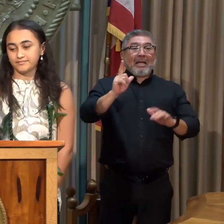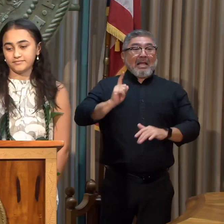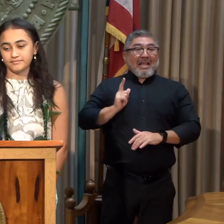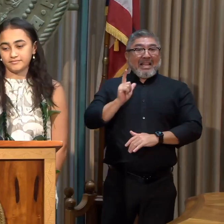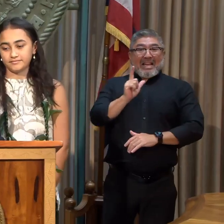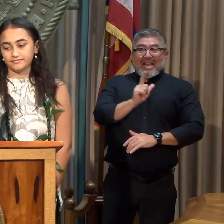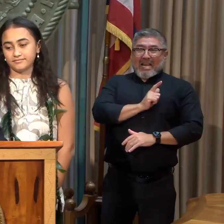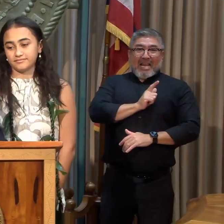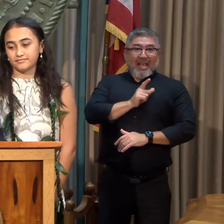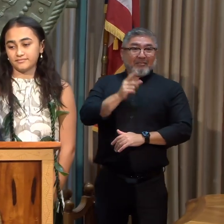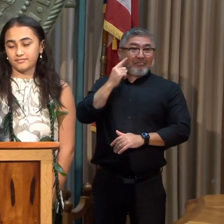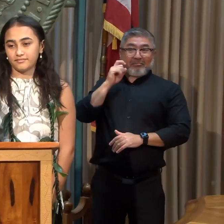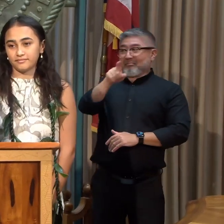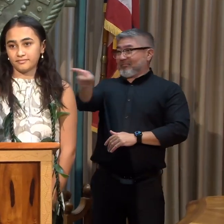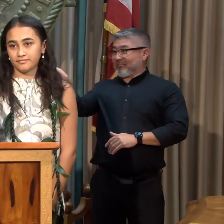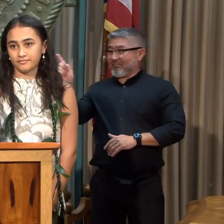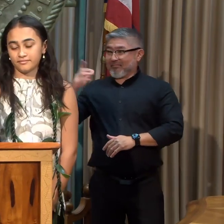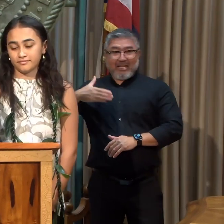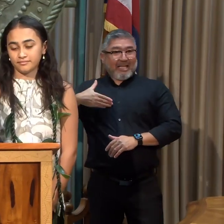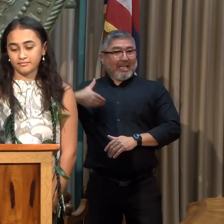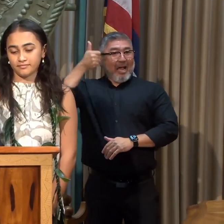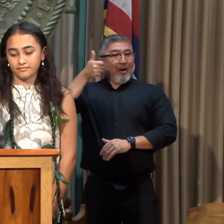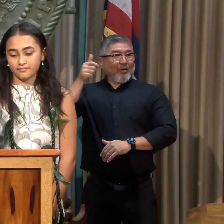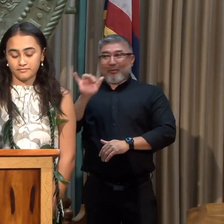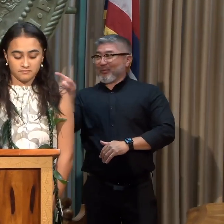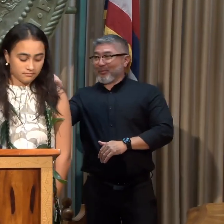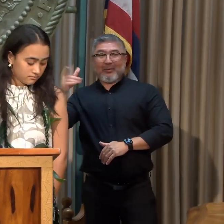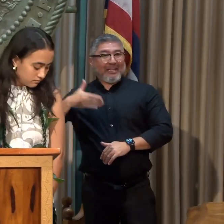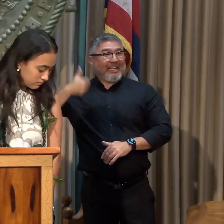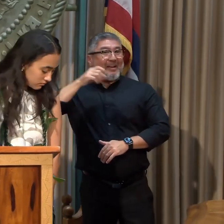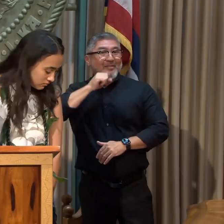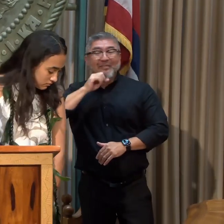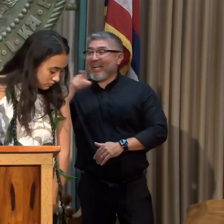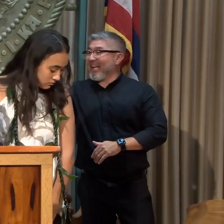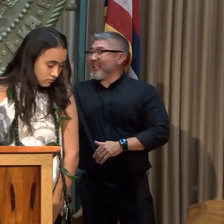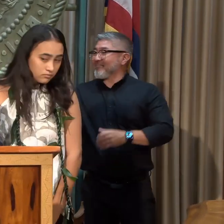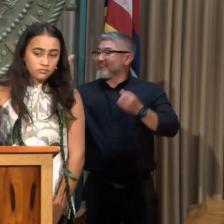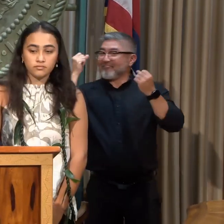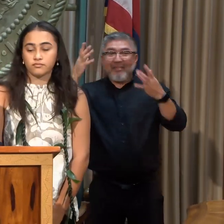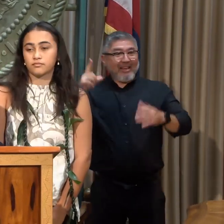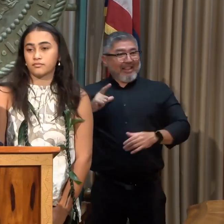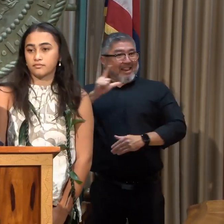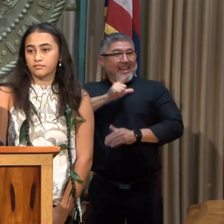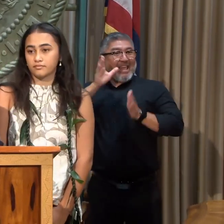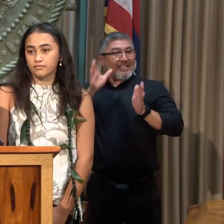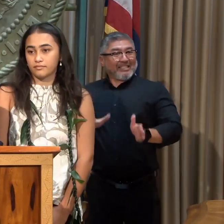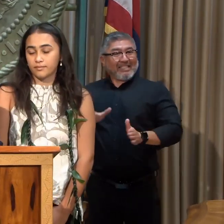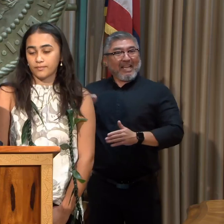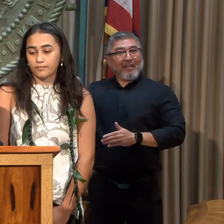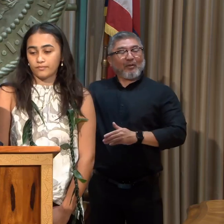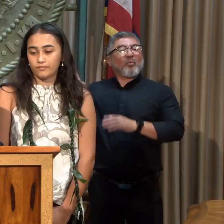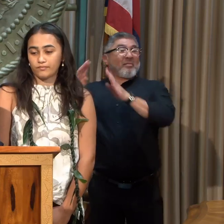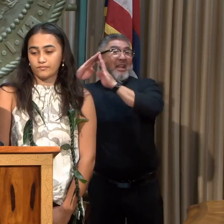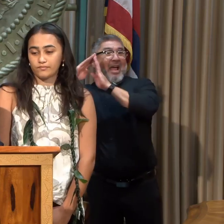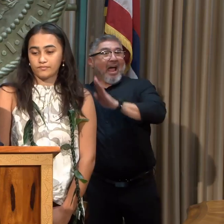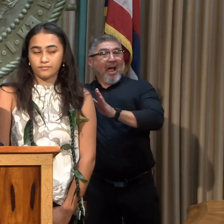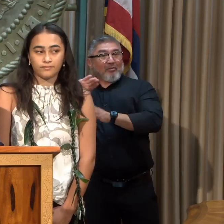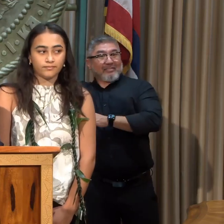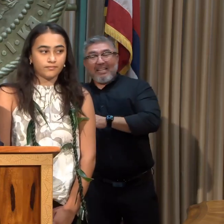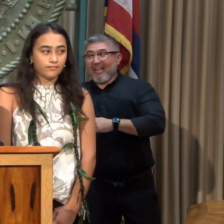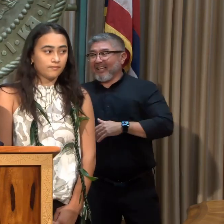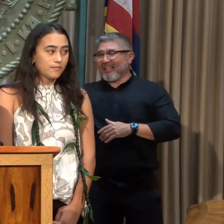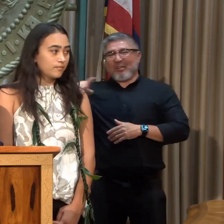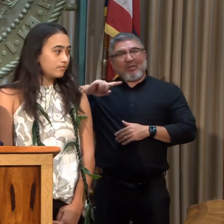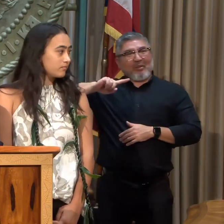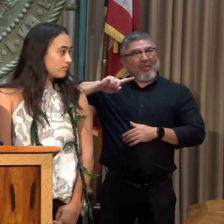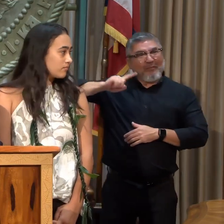a lot younger. It is interesting. If you look at the number of legislators that are in the House right now are in their first or second term,